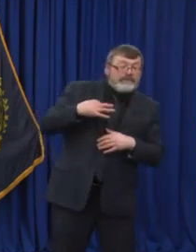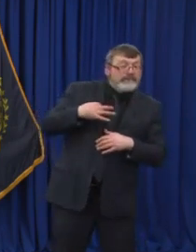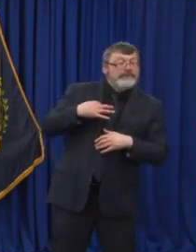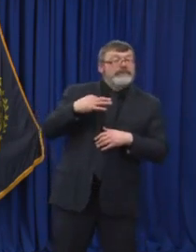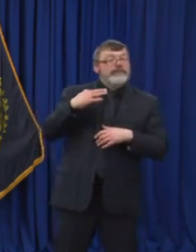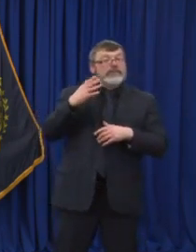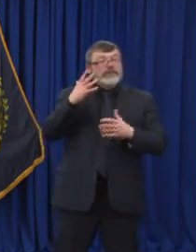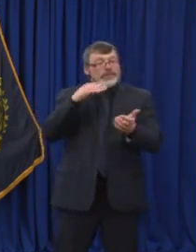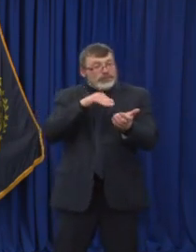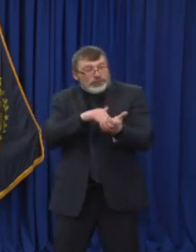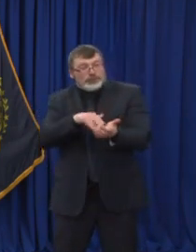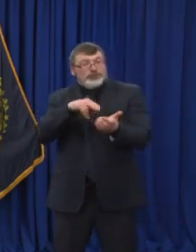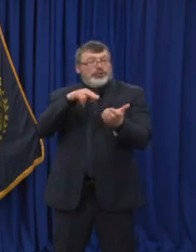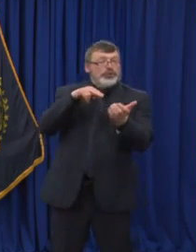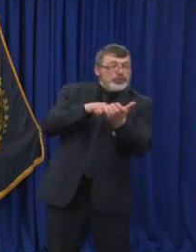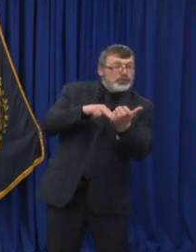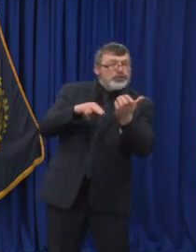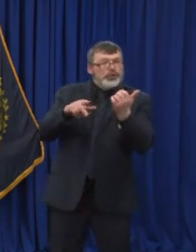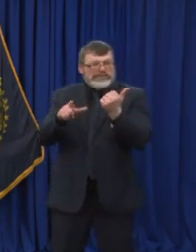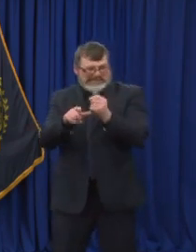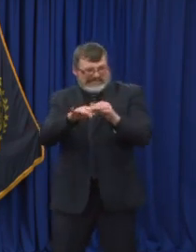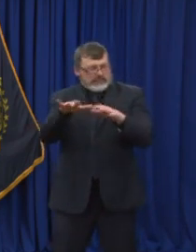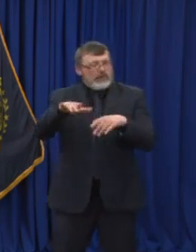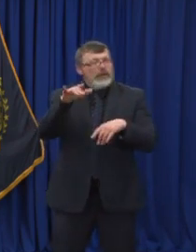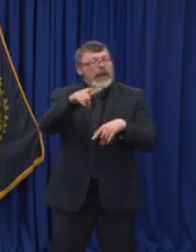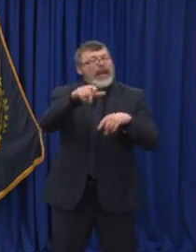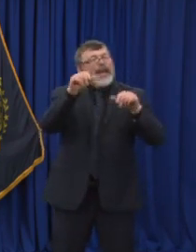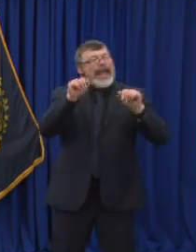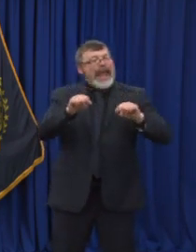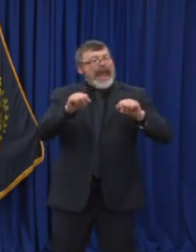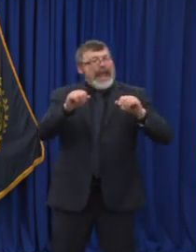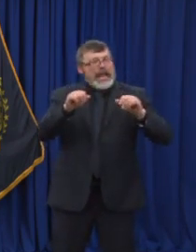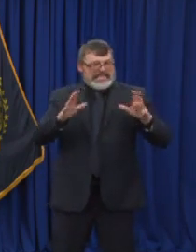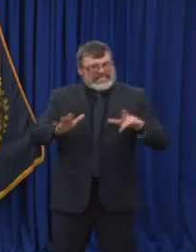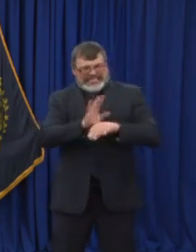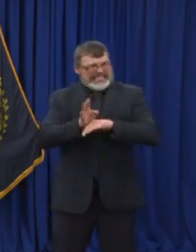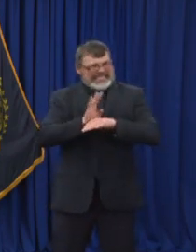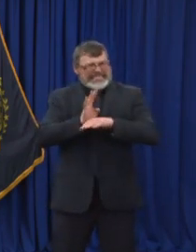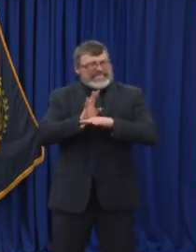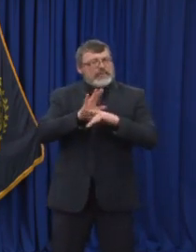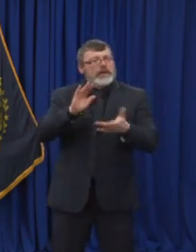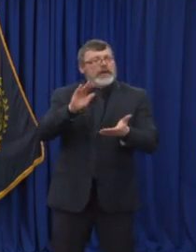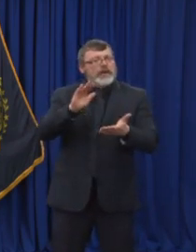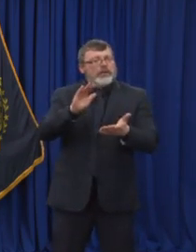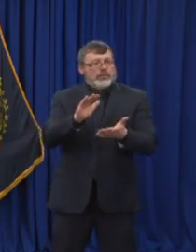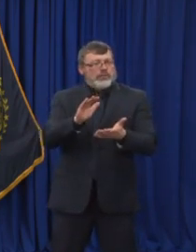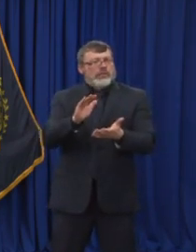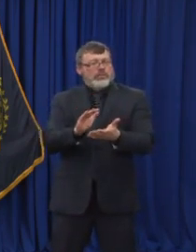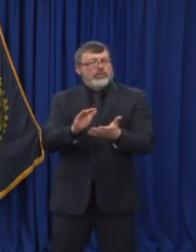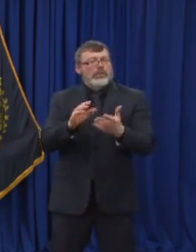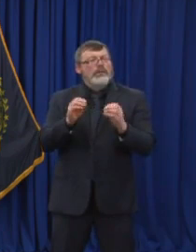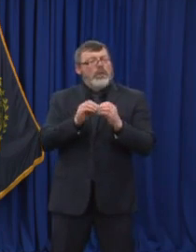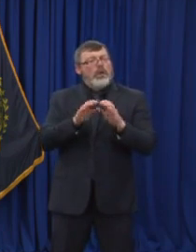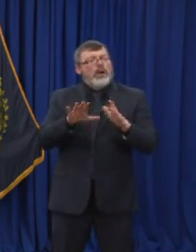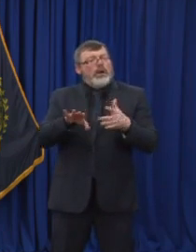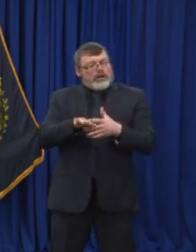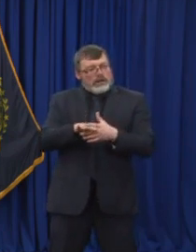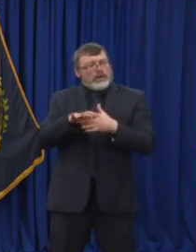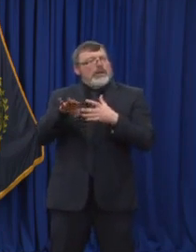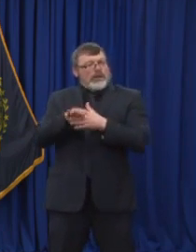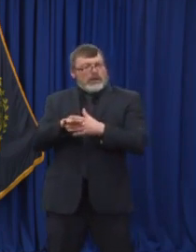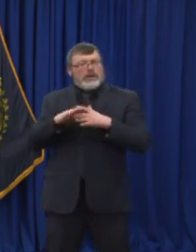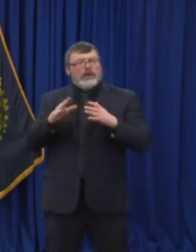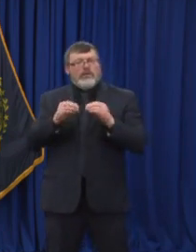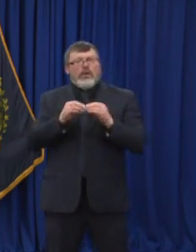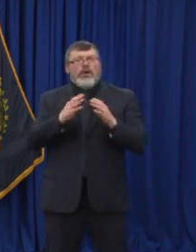very much when there were more outbreaks and whatnot. But this allows more workforce flexibility as well, which is always always one of our challenges.